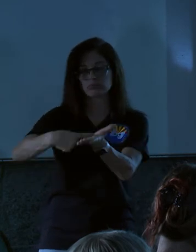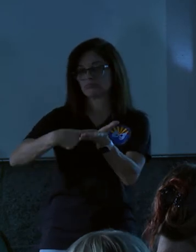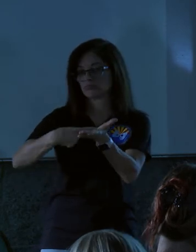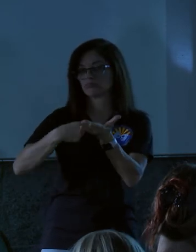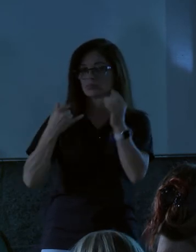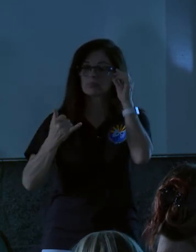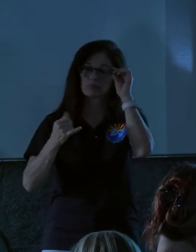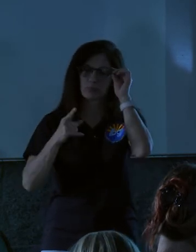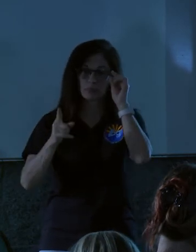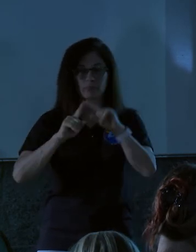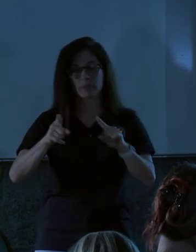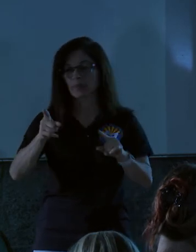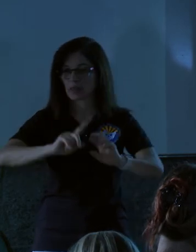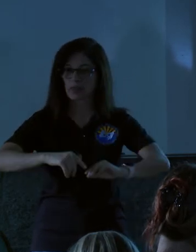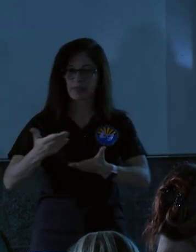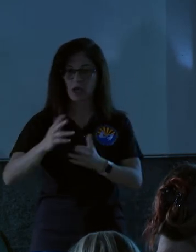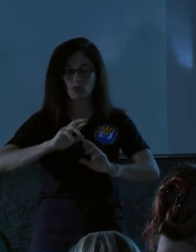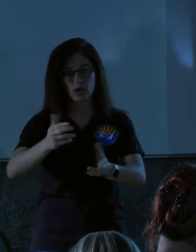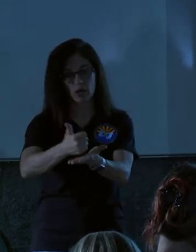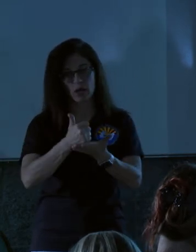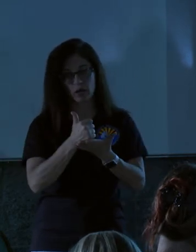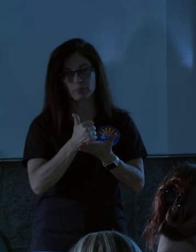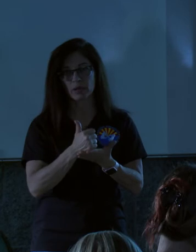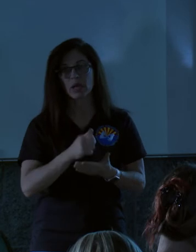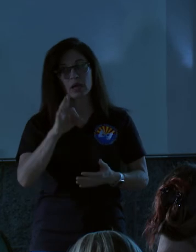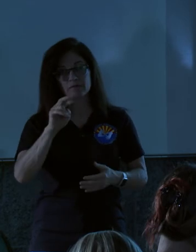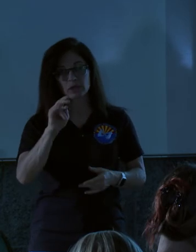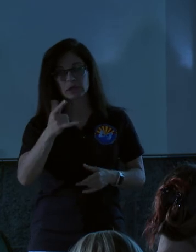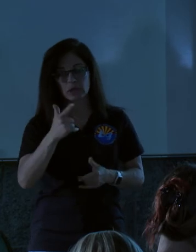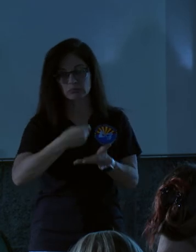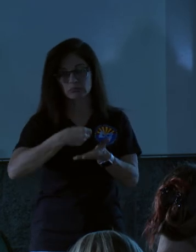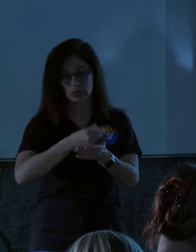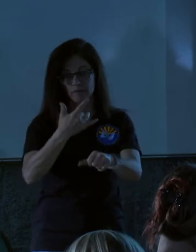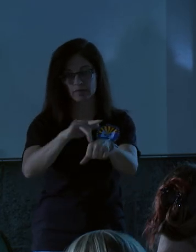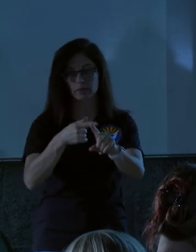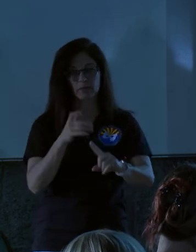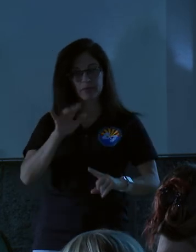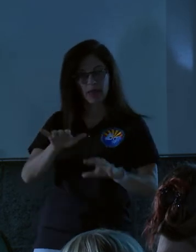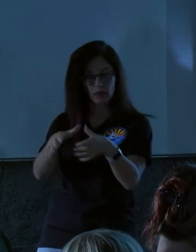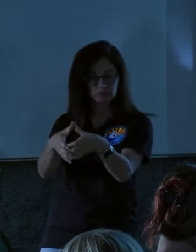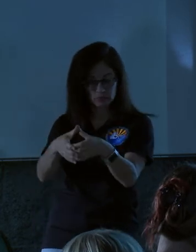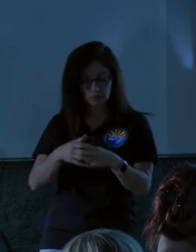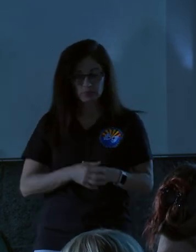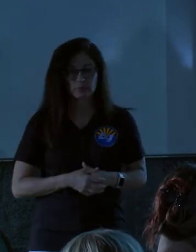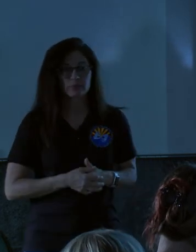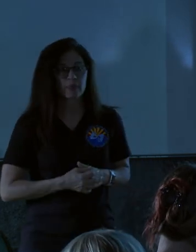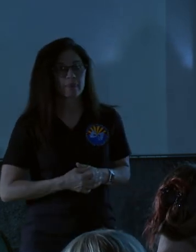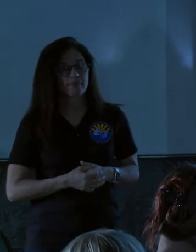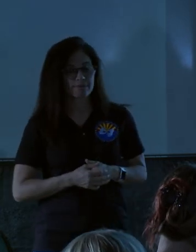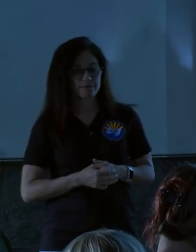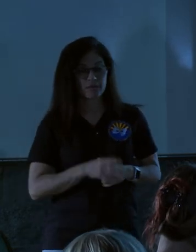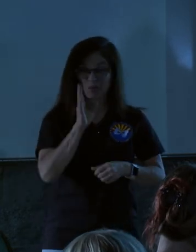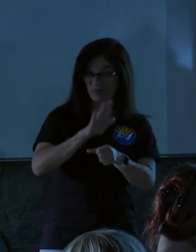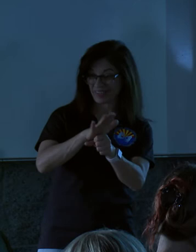But they're there and they're ready and funding is available from that particular entity. I don't know that we'll have